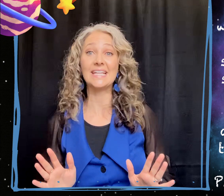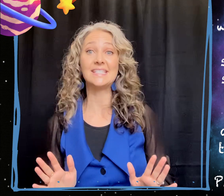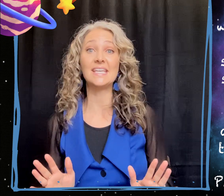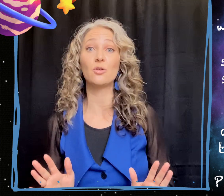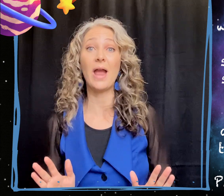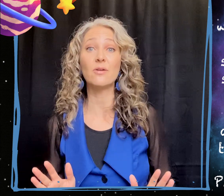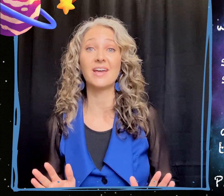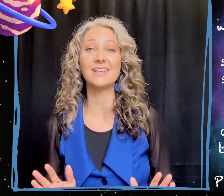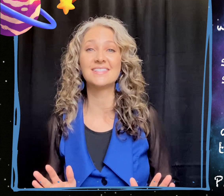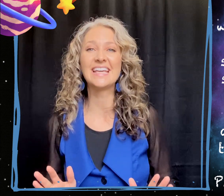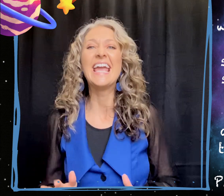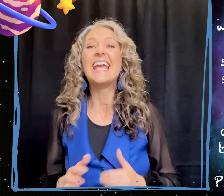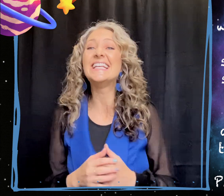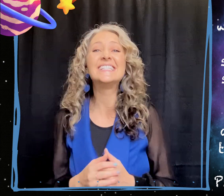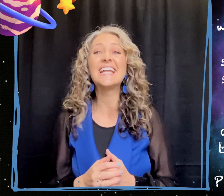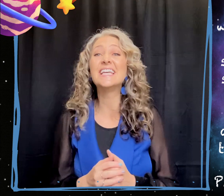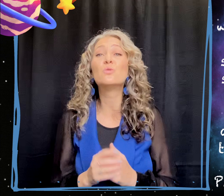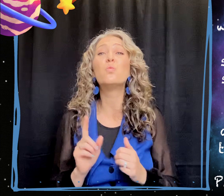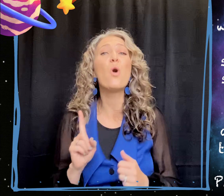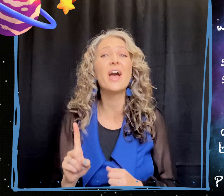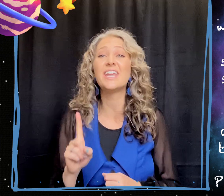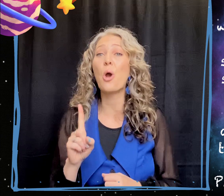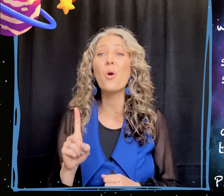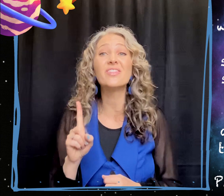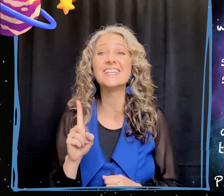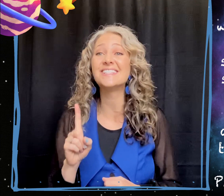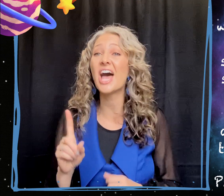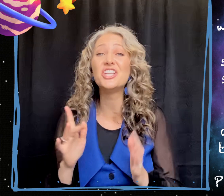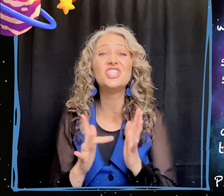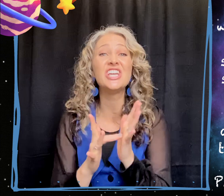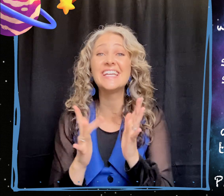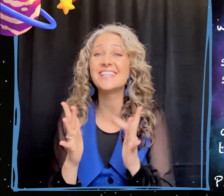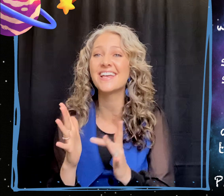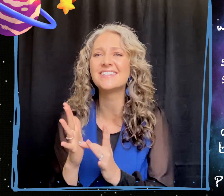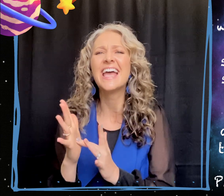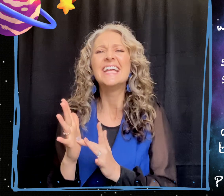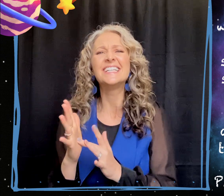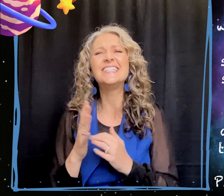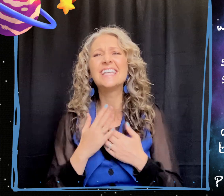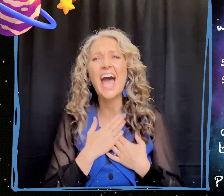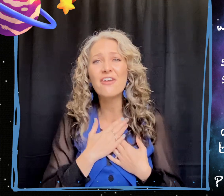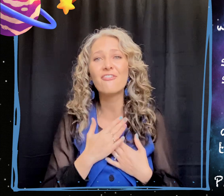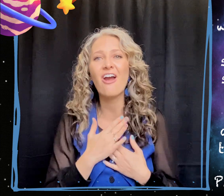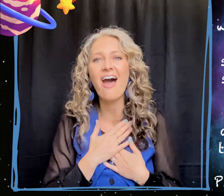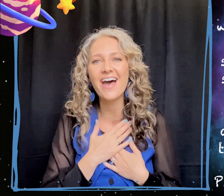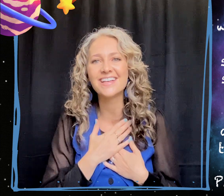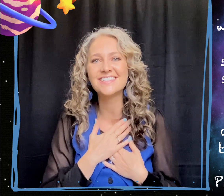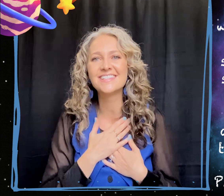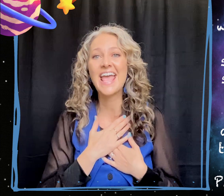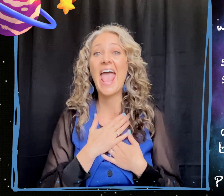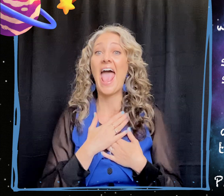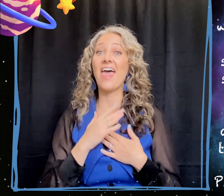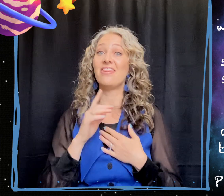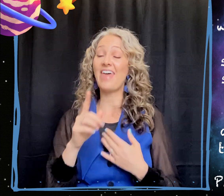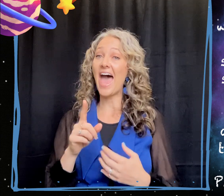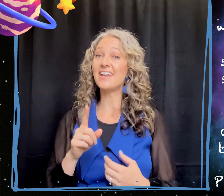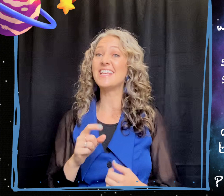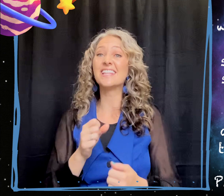can see around us. He sent his one and only son, Jesus, to die for us. And that is